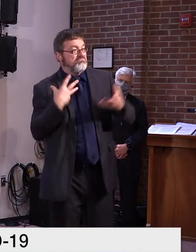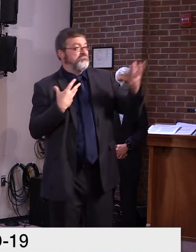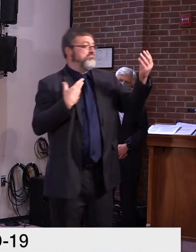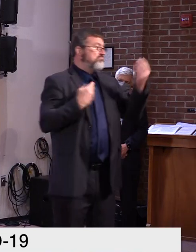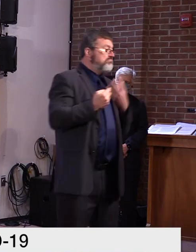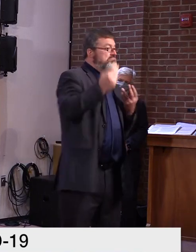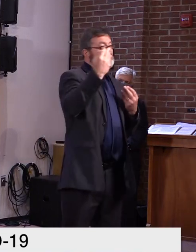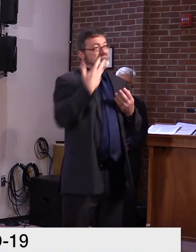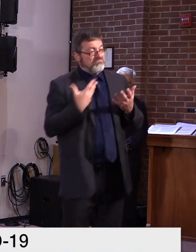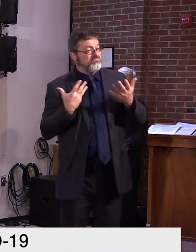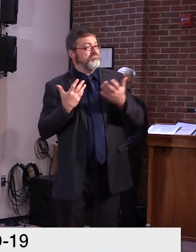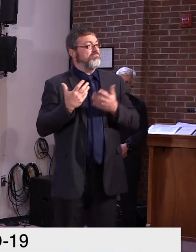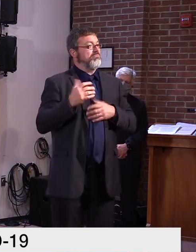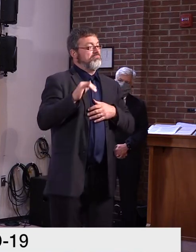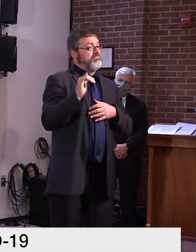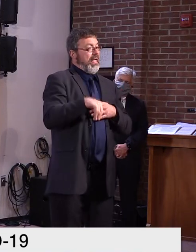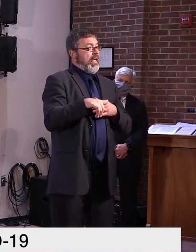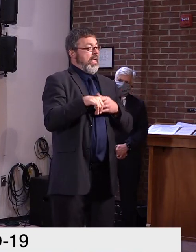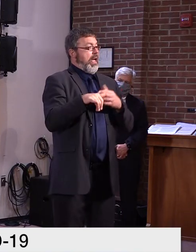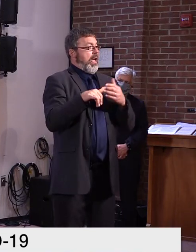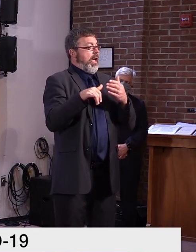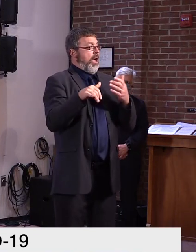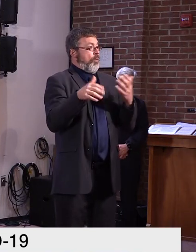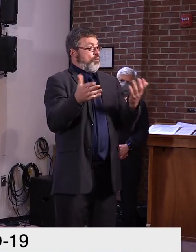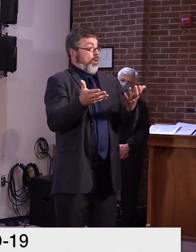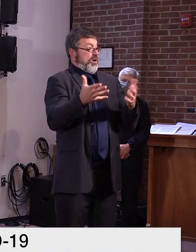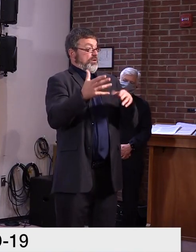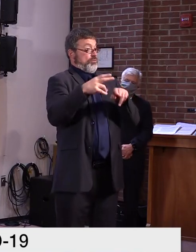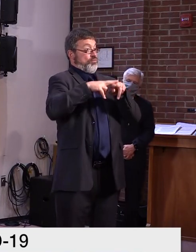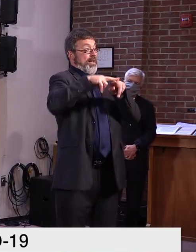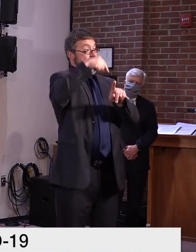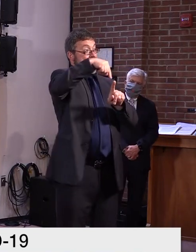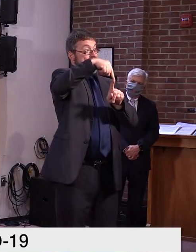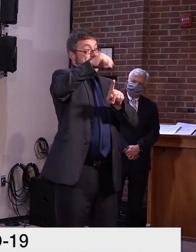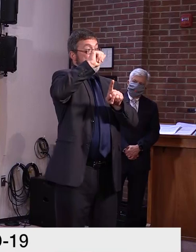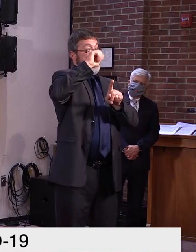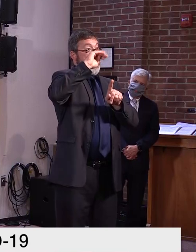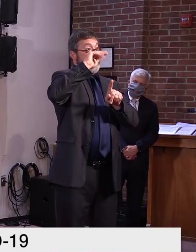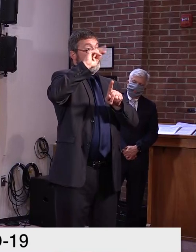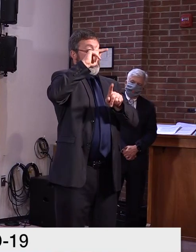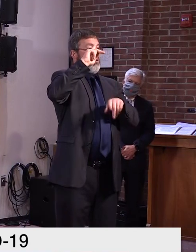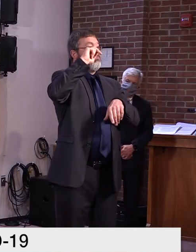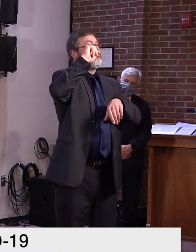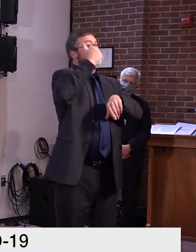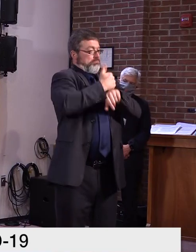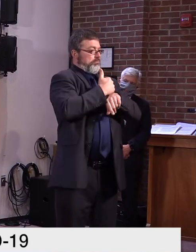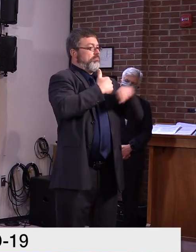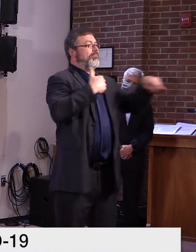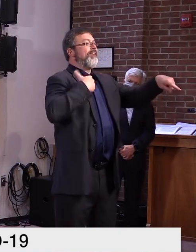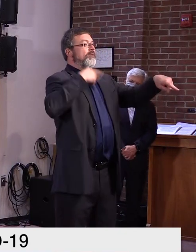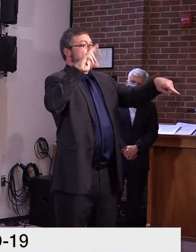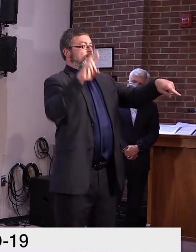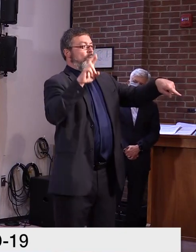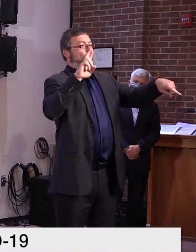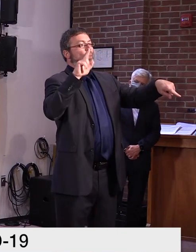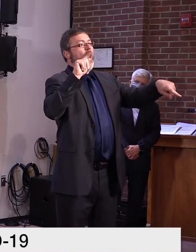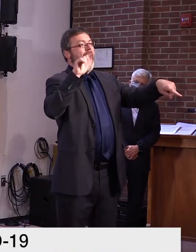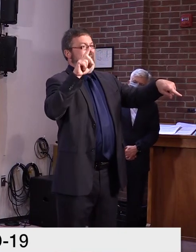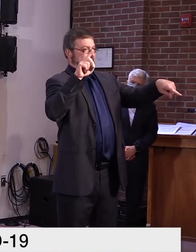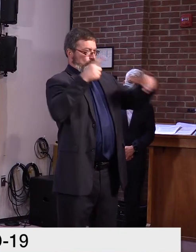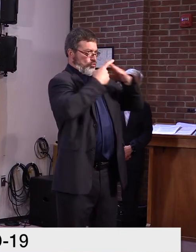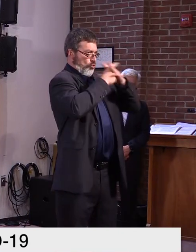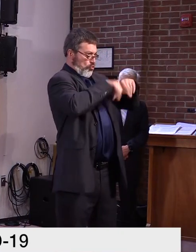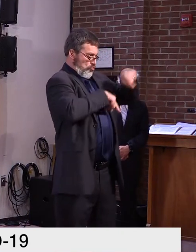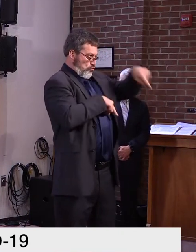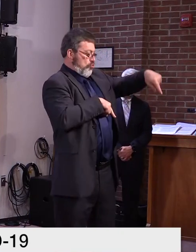to, to coming back to Brooklyn first, uh, maybe in the next, in the coming weeks. And, uh, we're, uh, engaged with them,